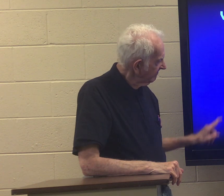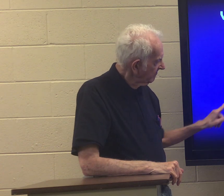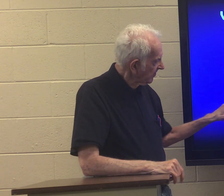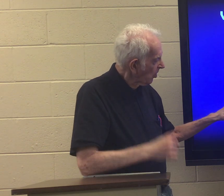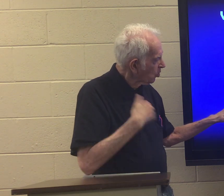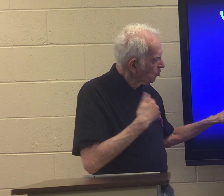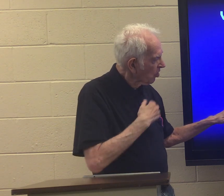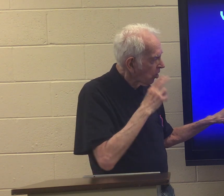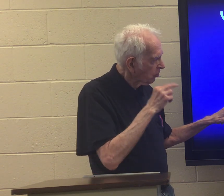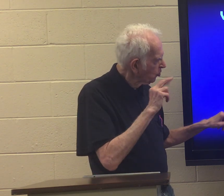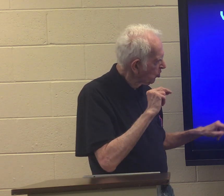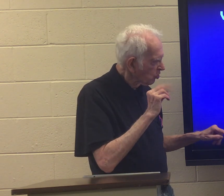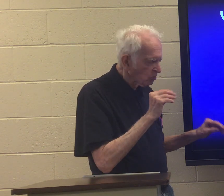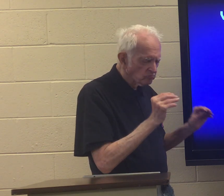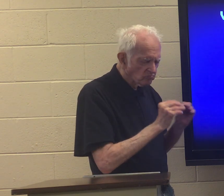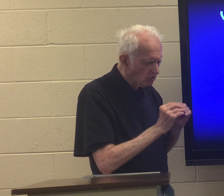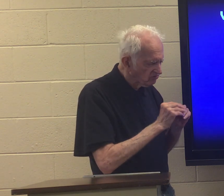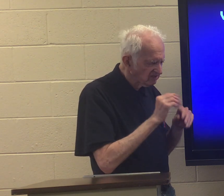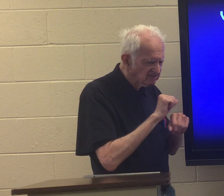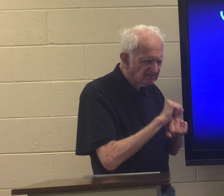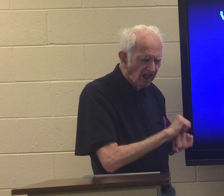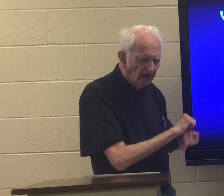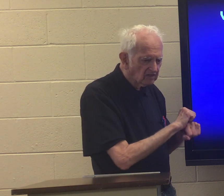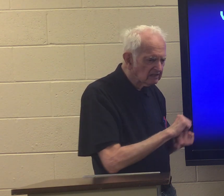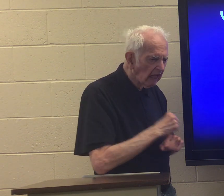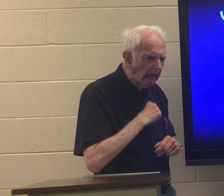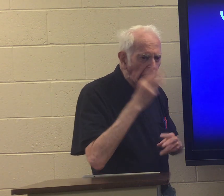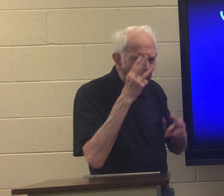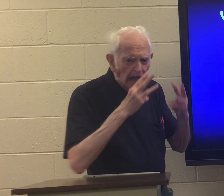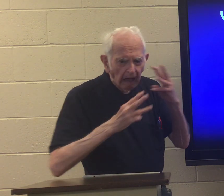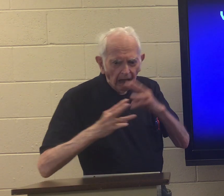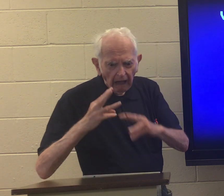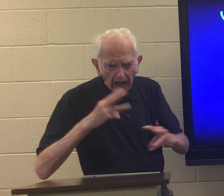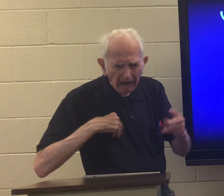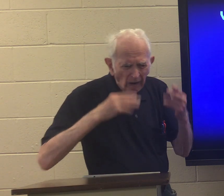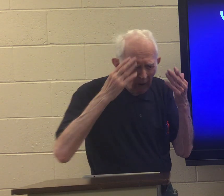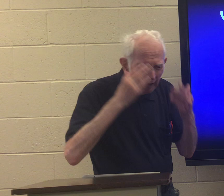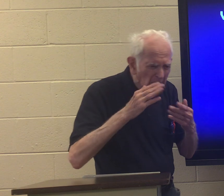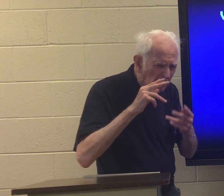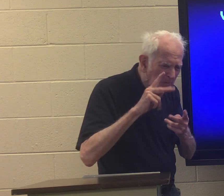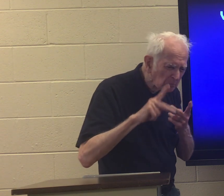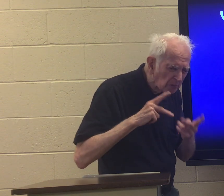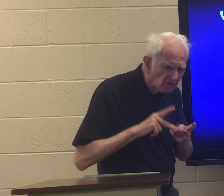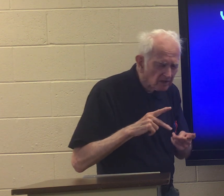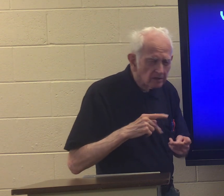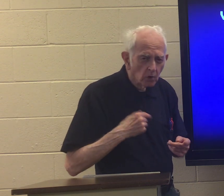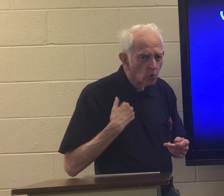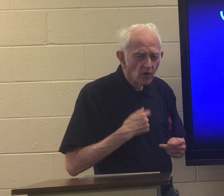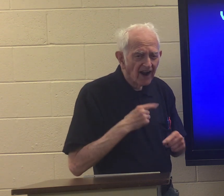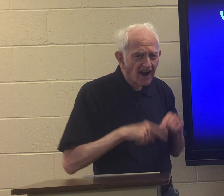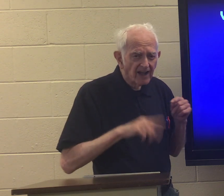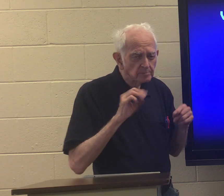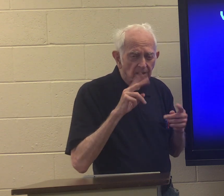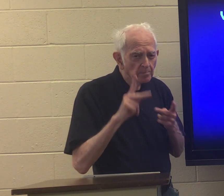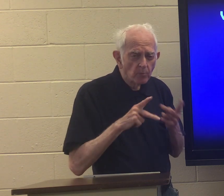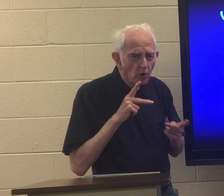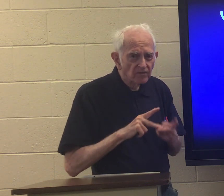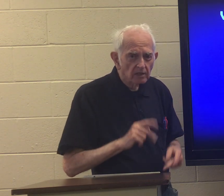third we are no longer slaves who worry about being perfect we can't be perfect